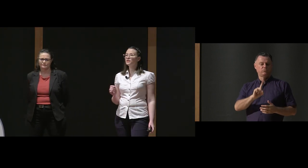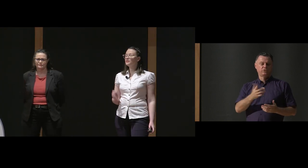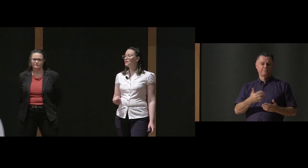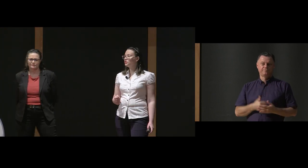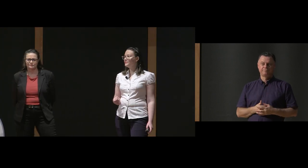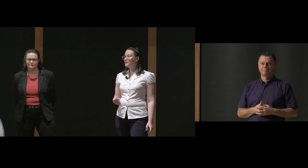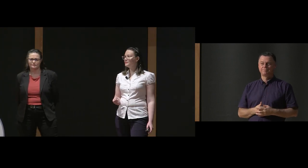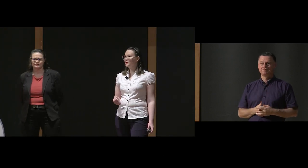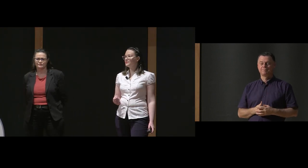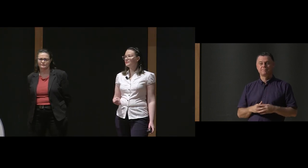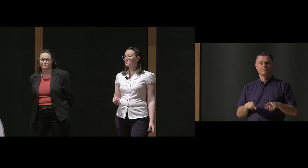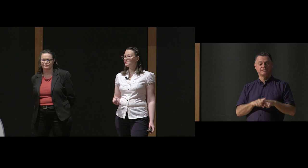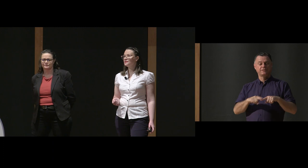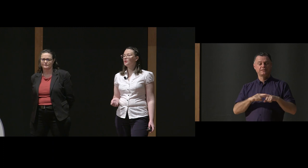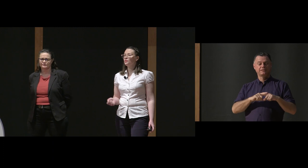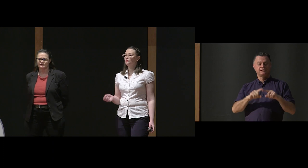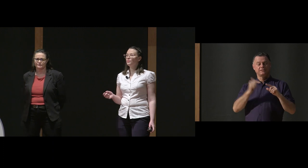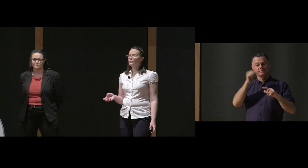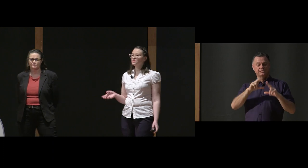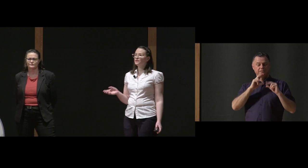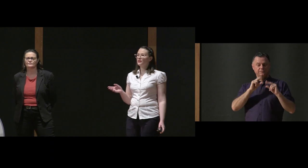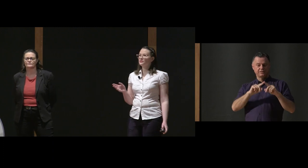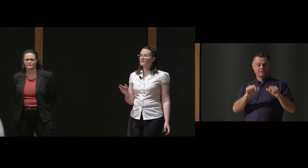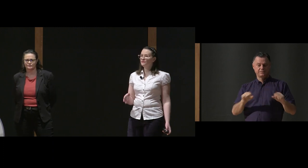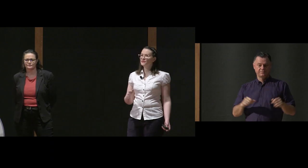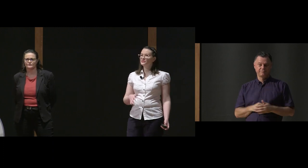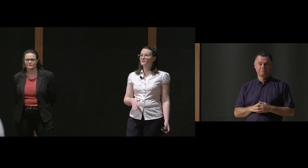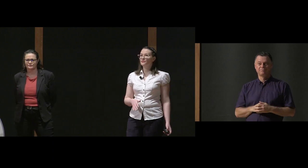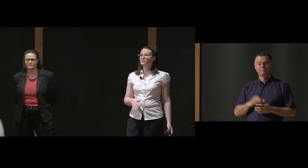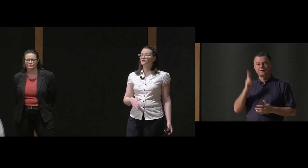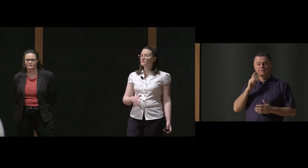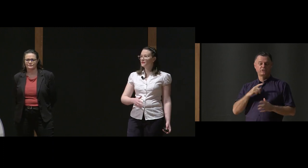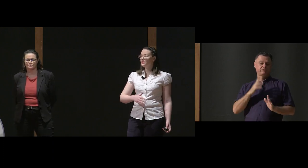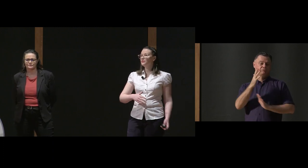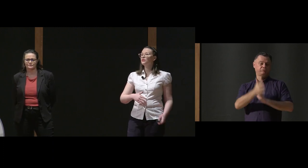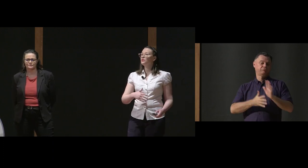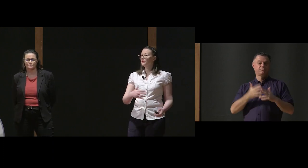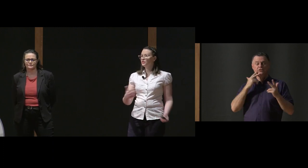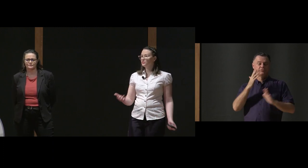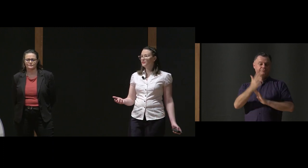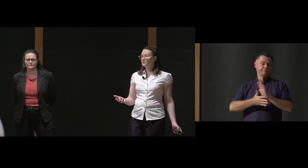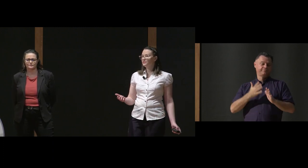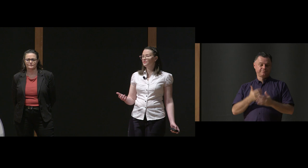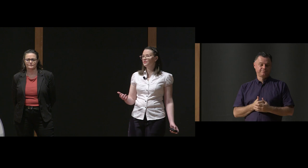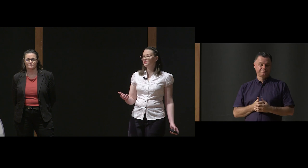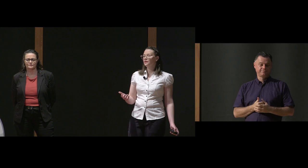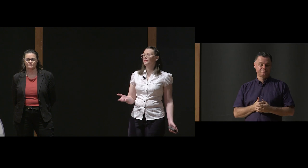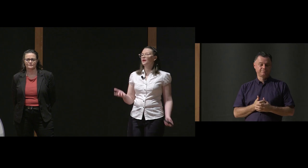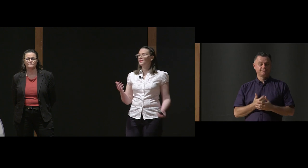Much like the English speaking smart assistants, we want the deaf person to be able to sign naturally